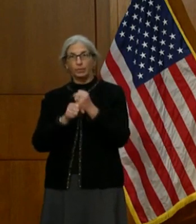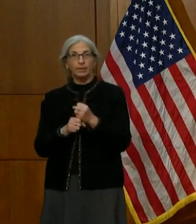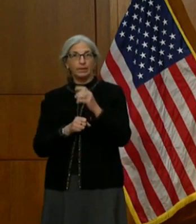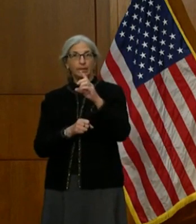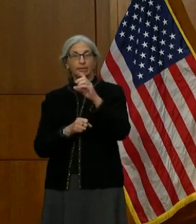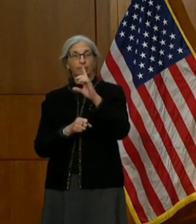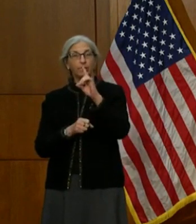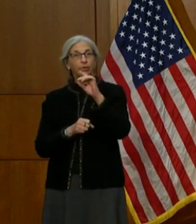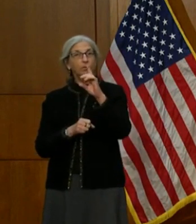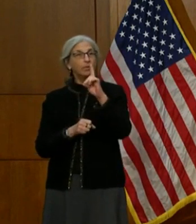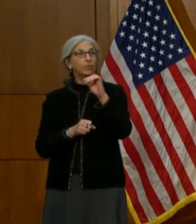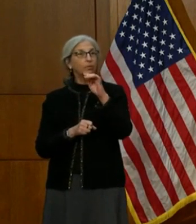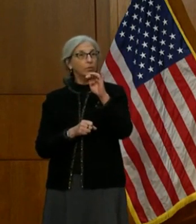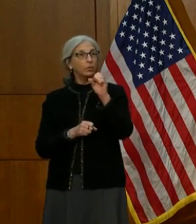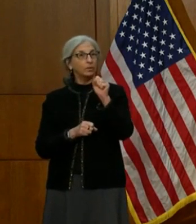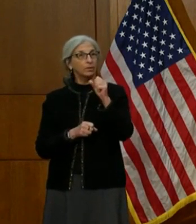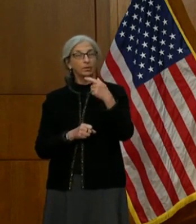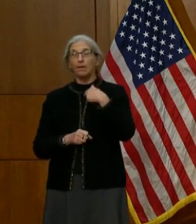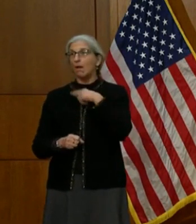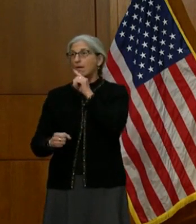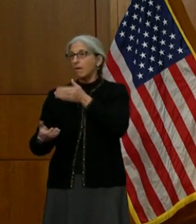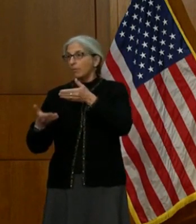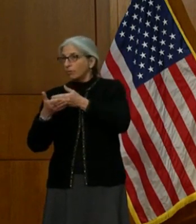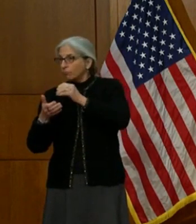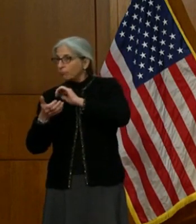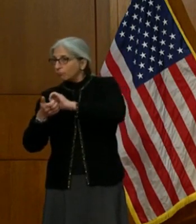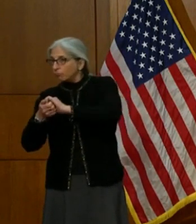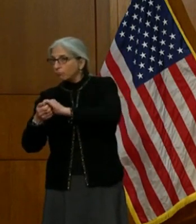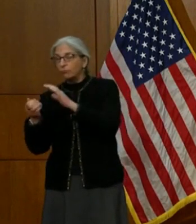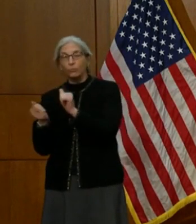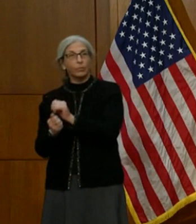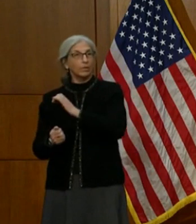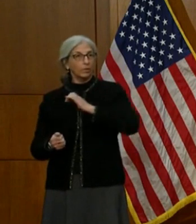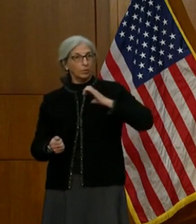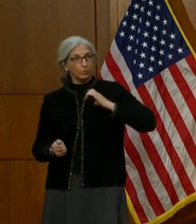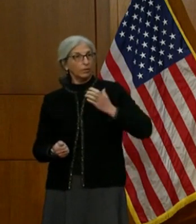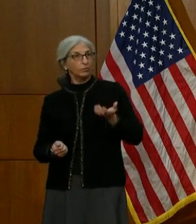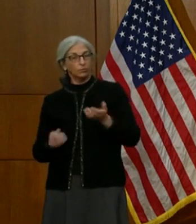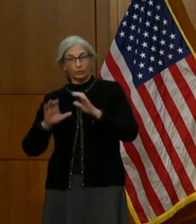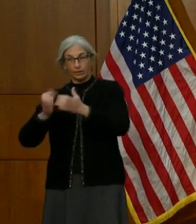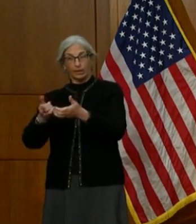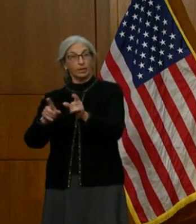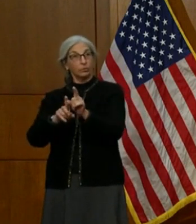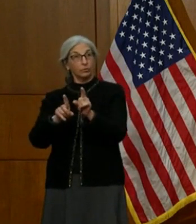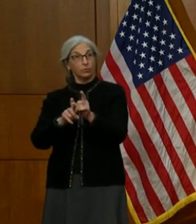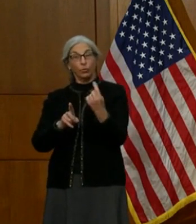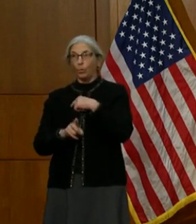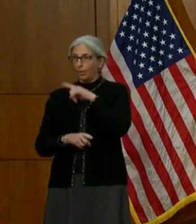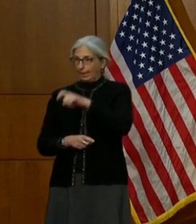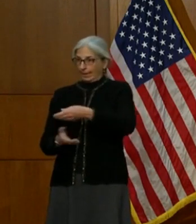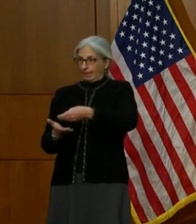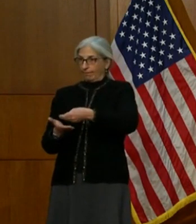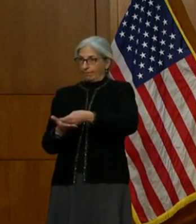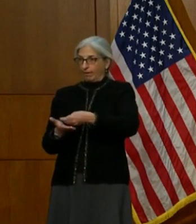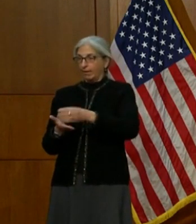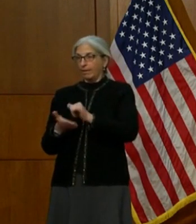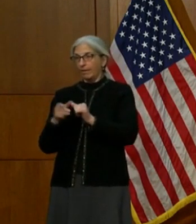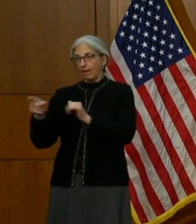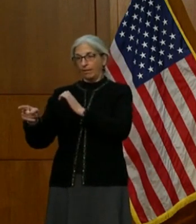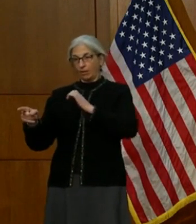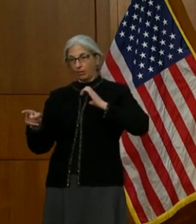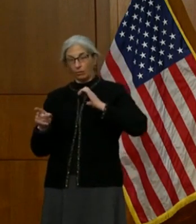I am very close to the congressional delegation. They have been working. We need the funding, which they've been able to give us. So 25